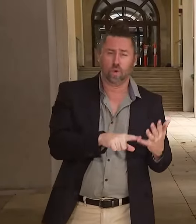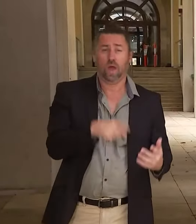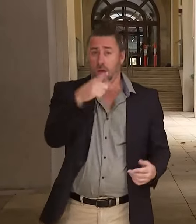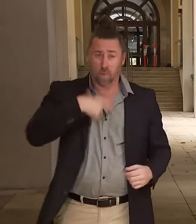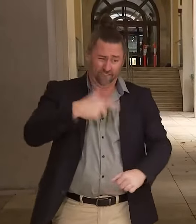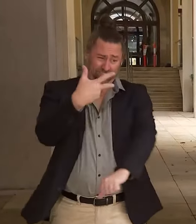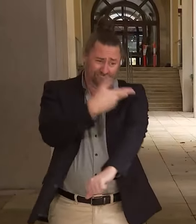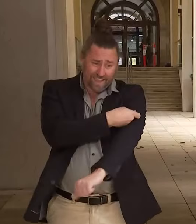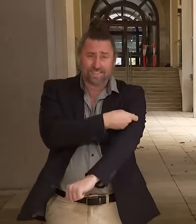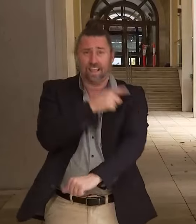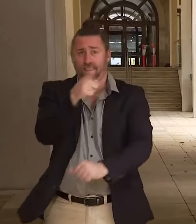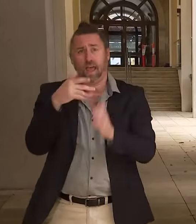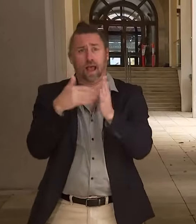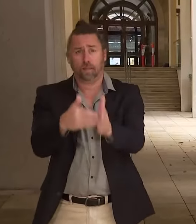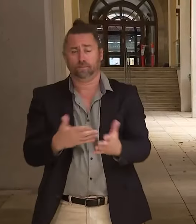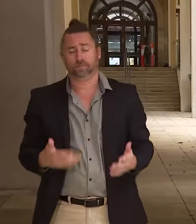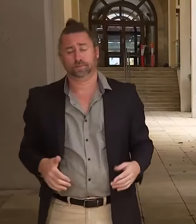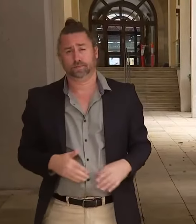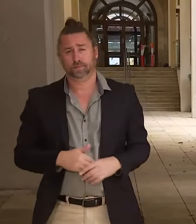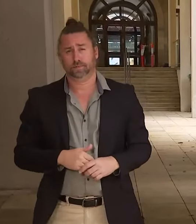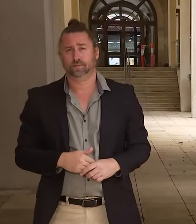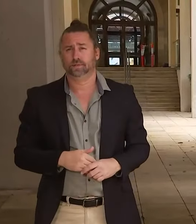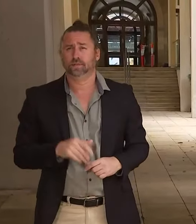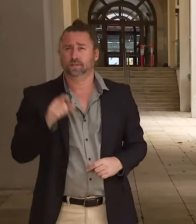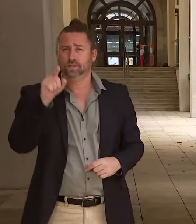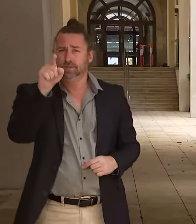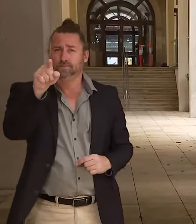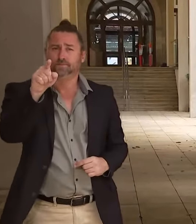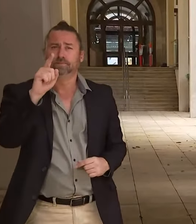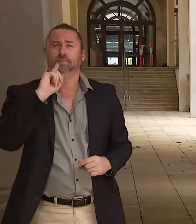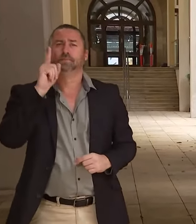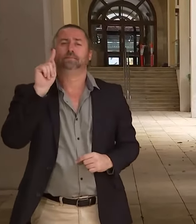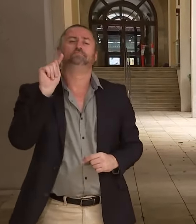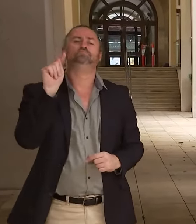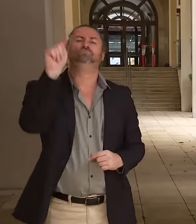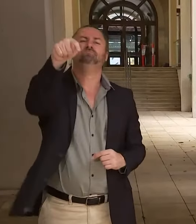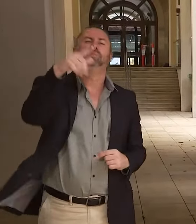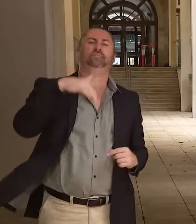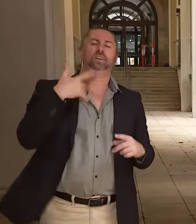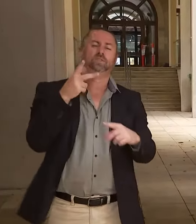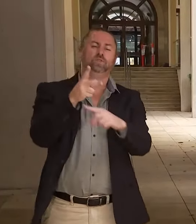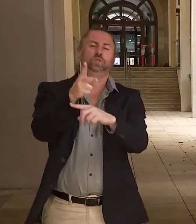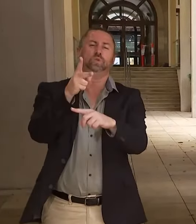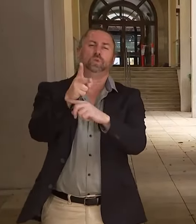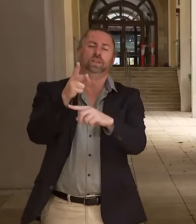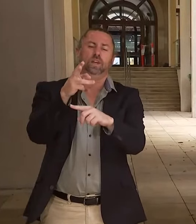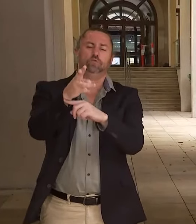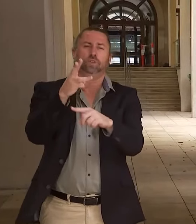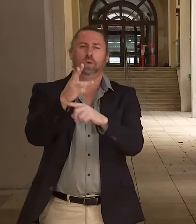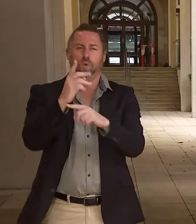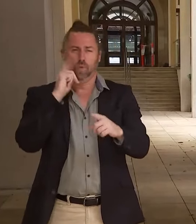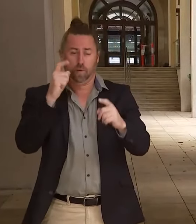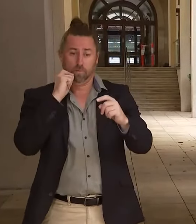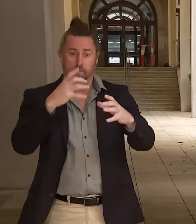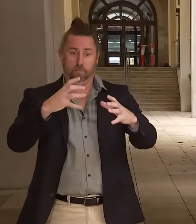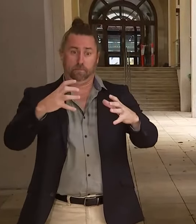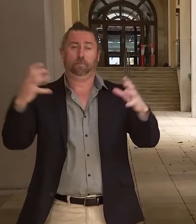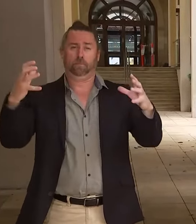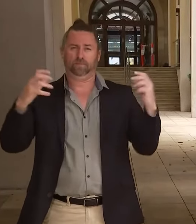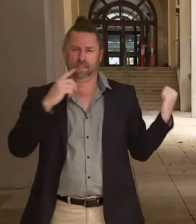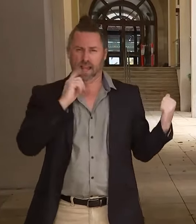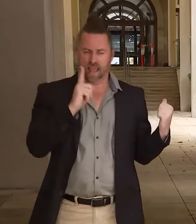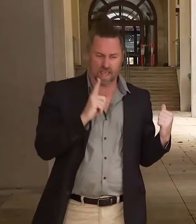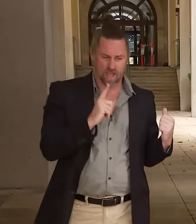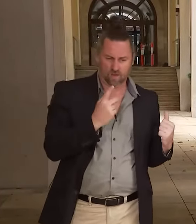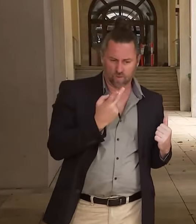that's because of vaccination. With the peak, the number of confirmed cases seem to, at least the rate seems to have slowed some time.